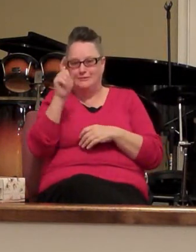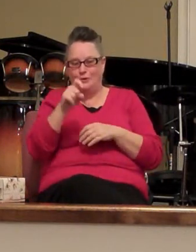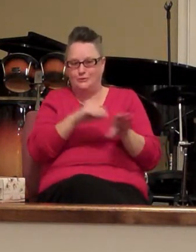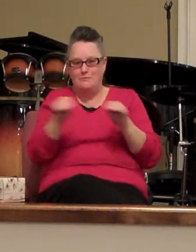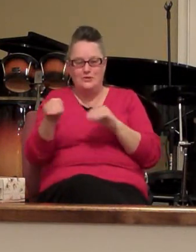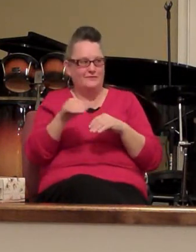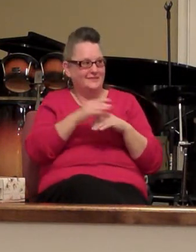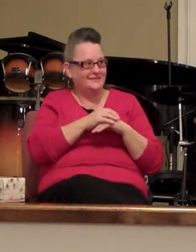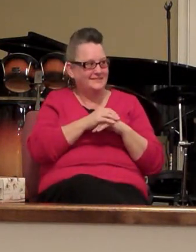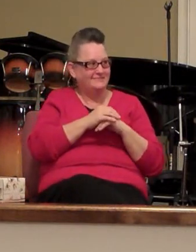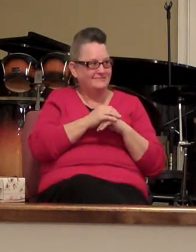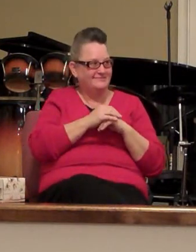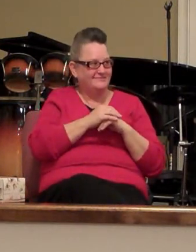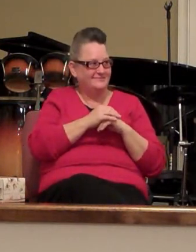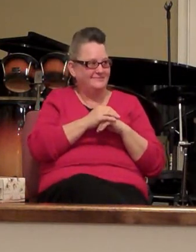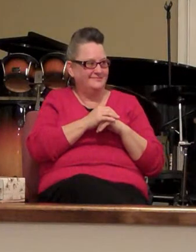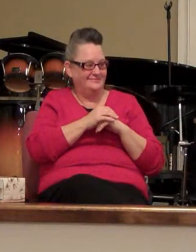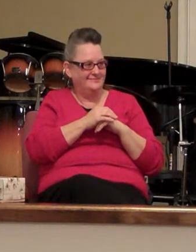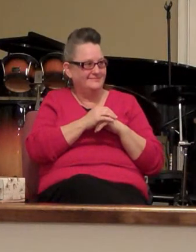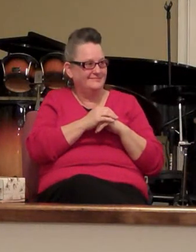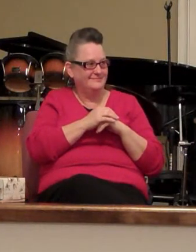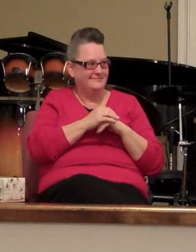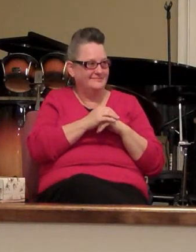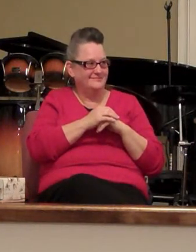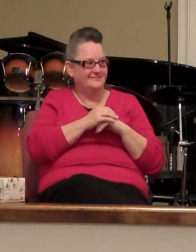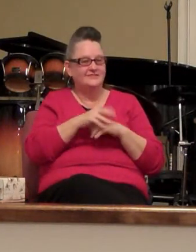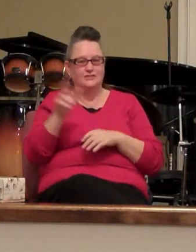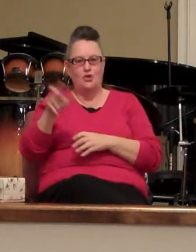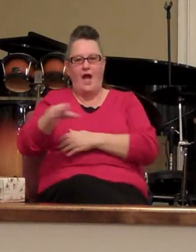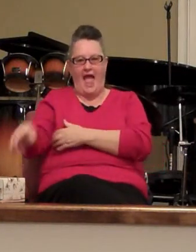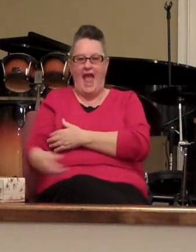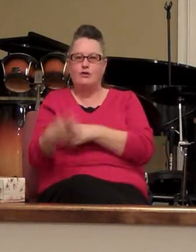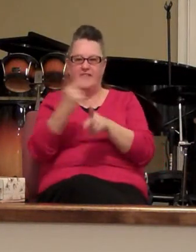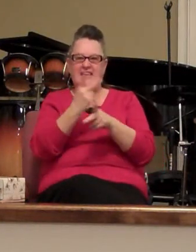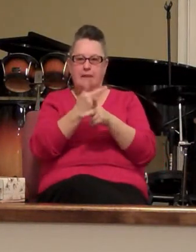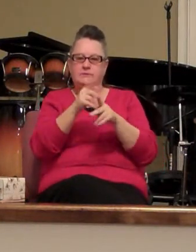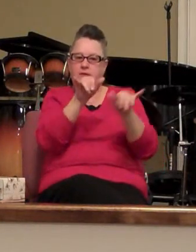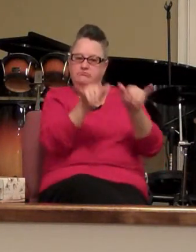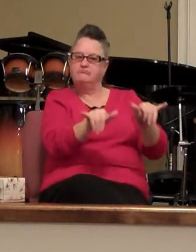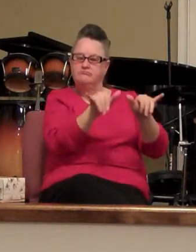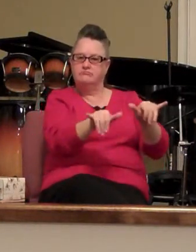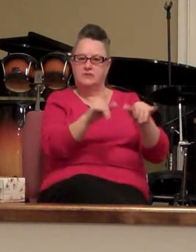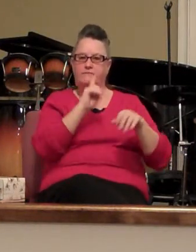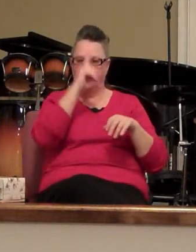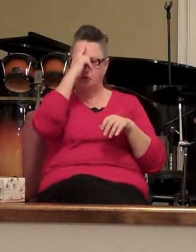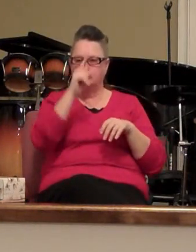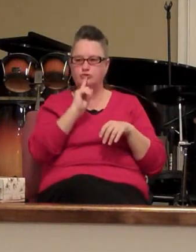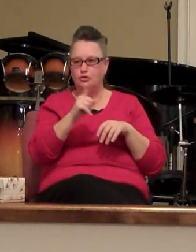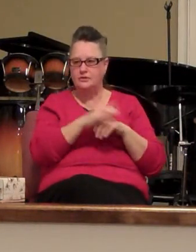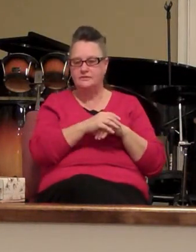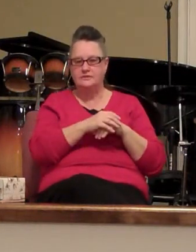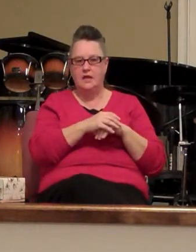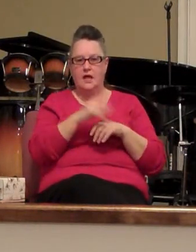keeping you from the world you're an anchor that keeps me steadfast and sure as the world comes by